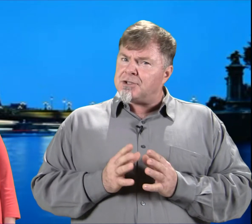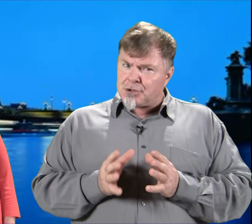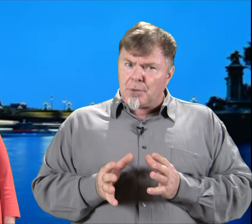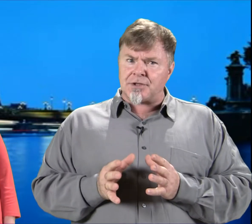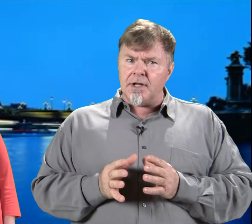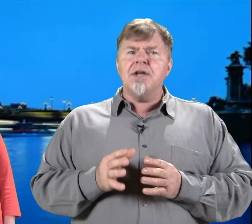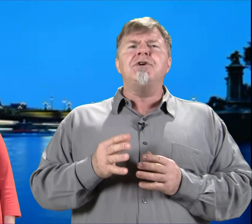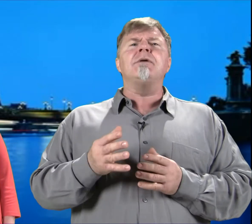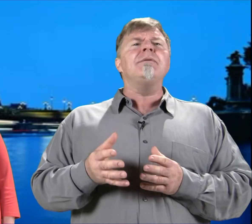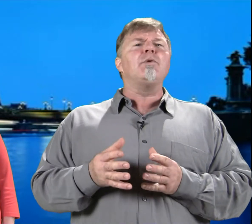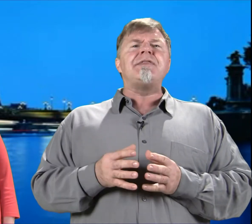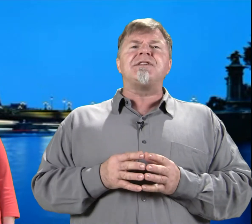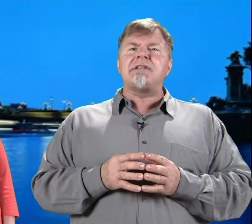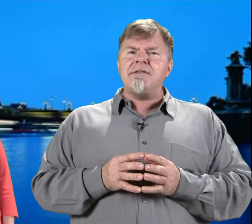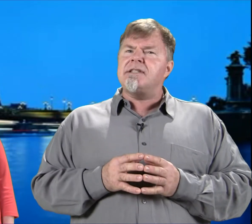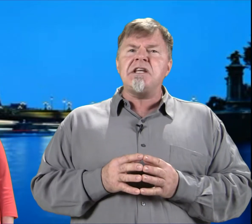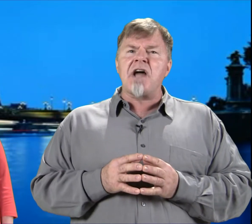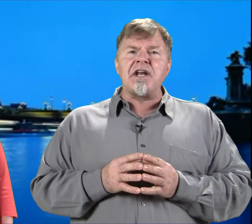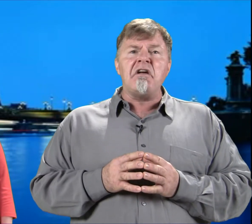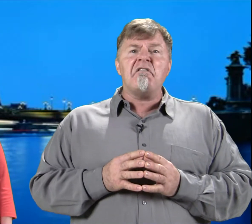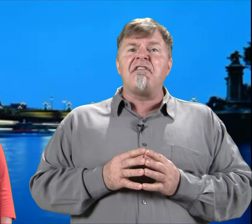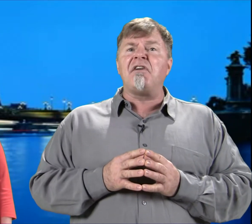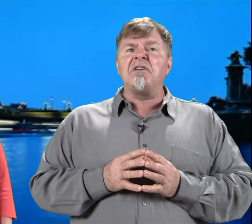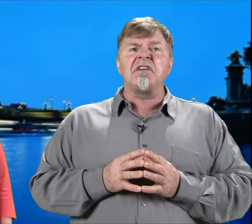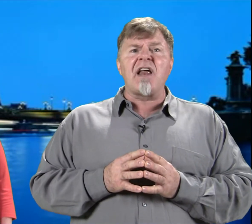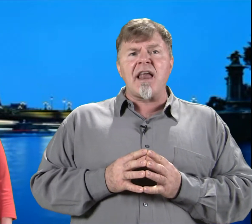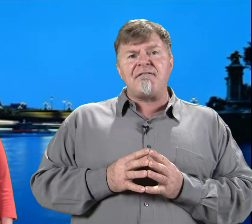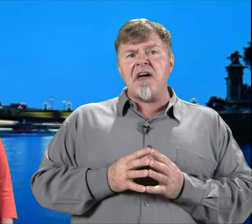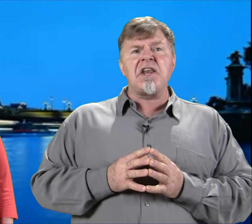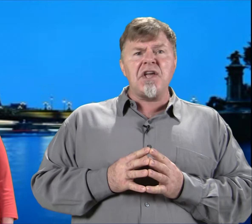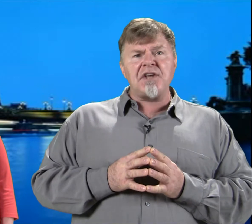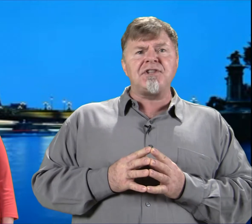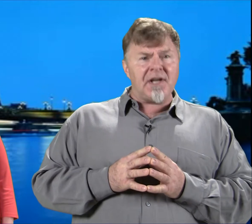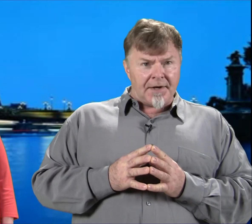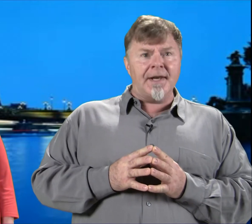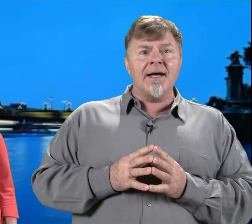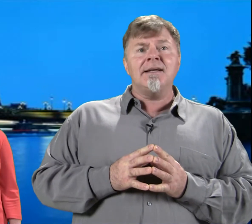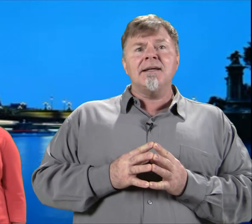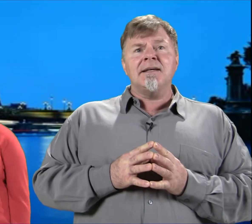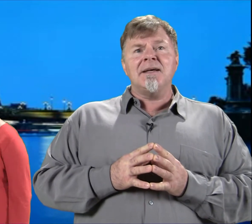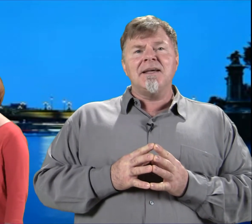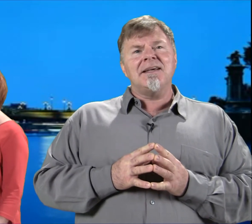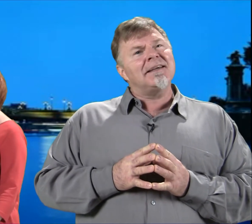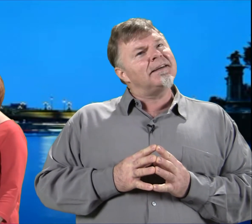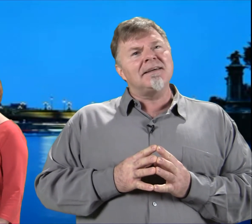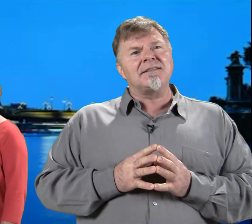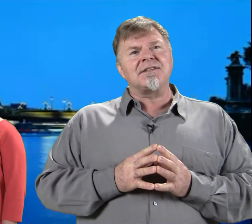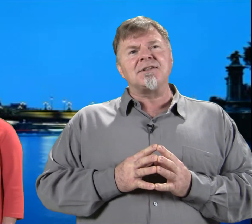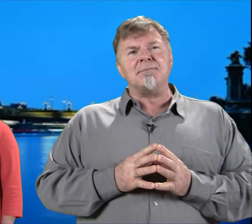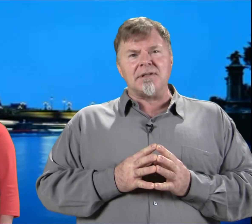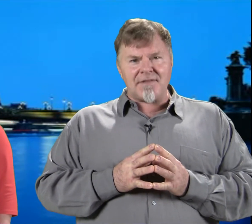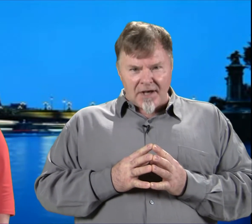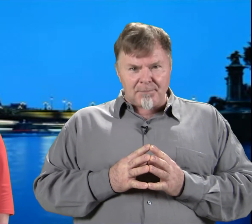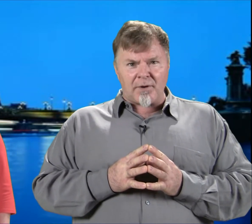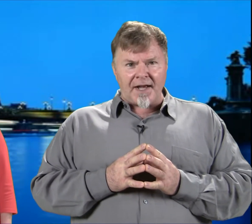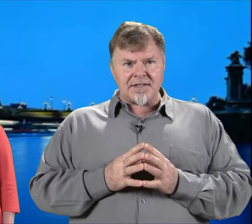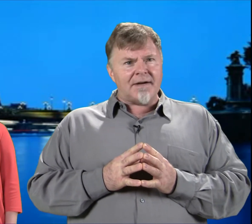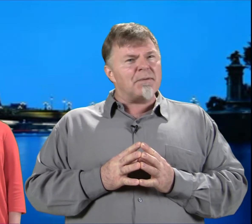chosen to commemorate the 1790 Fête de la Fête Nationale. It is a symbol of the uprising of the